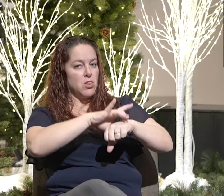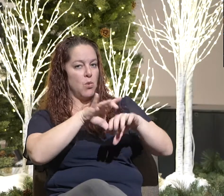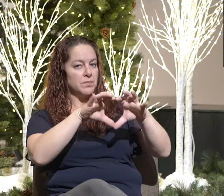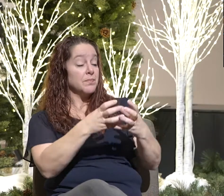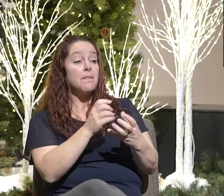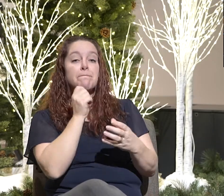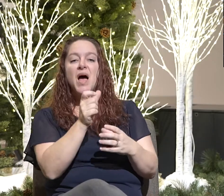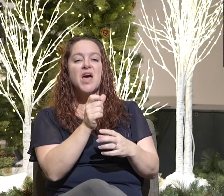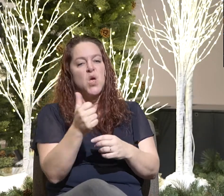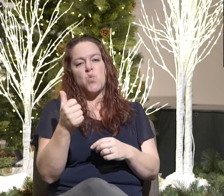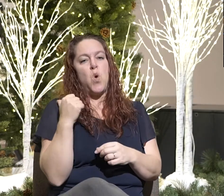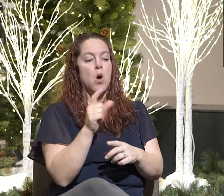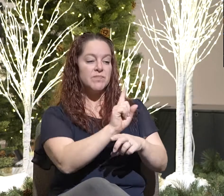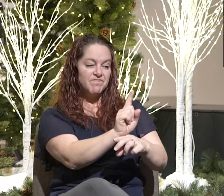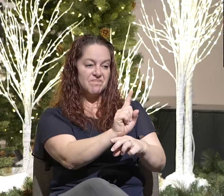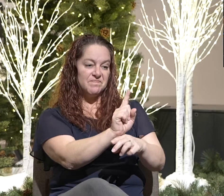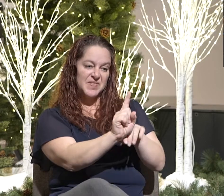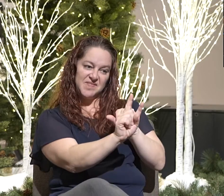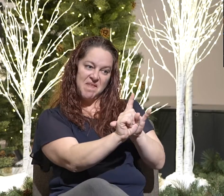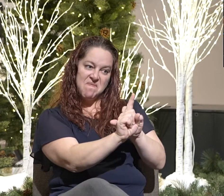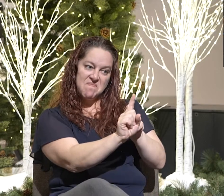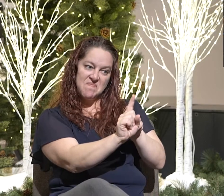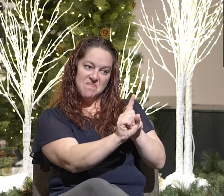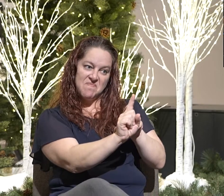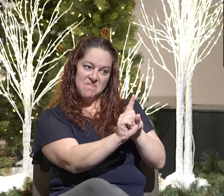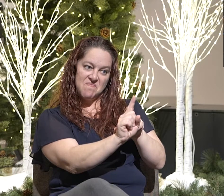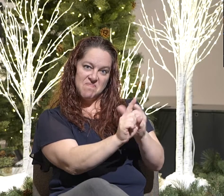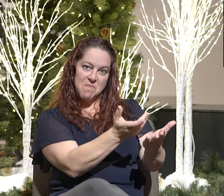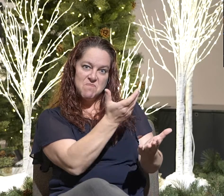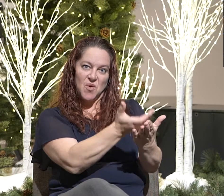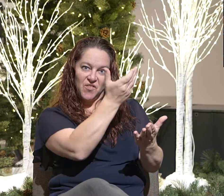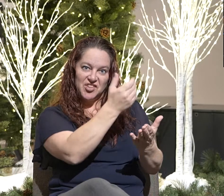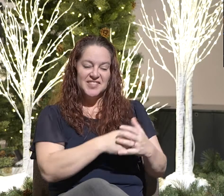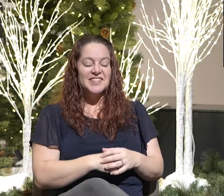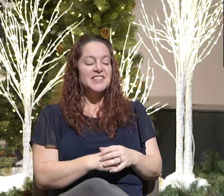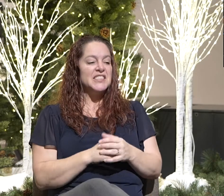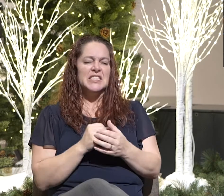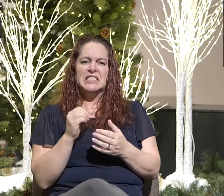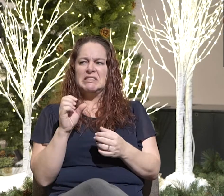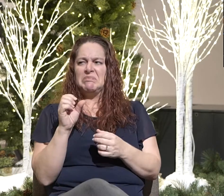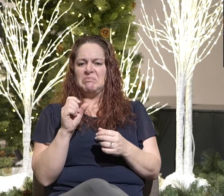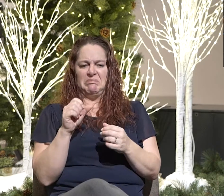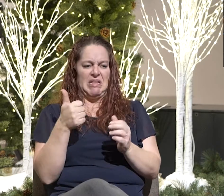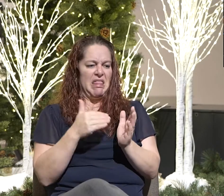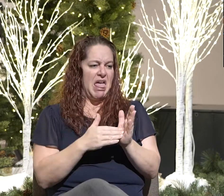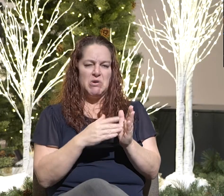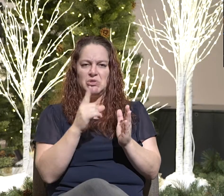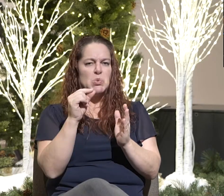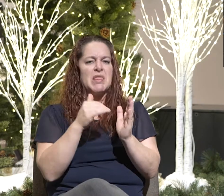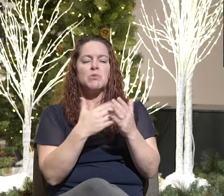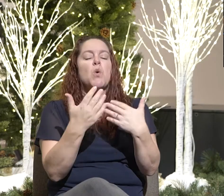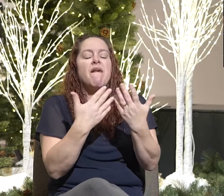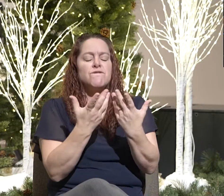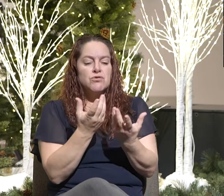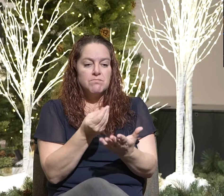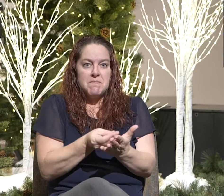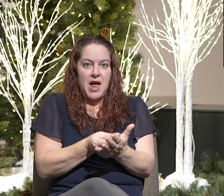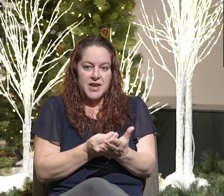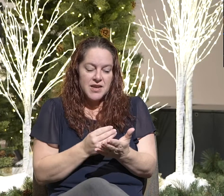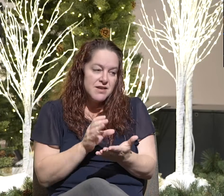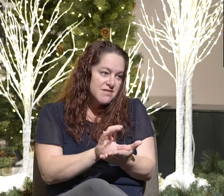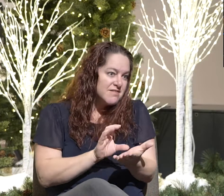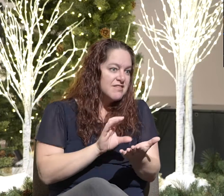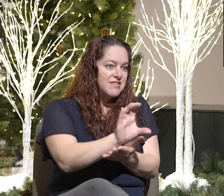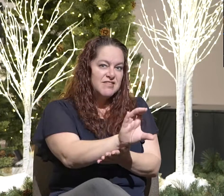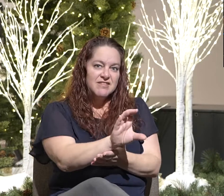drift, and this will definitively prove it. So they pooled their money together, tens of thousands of dollars. They get this instrument, and they look at it. They